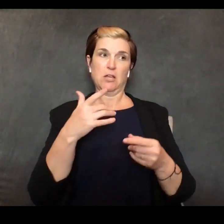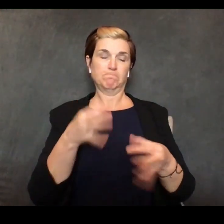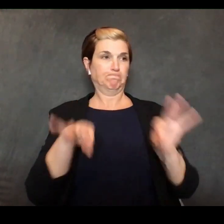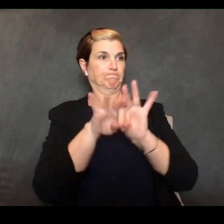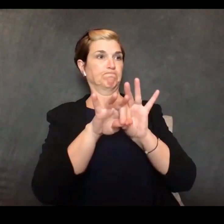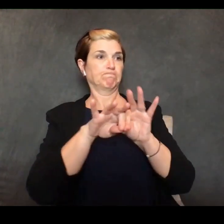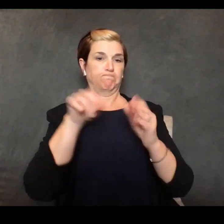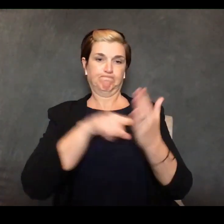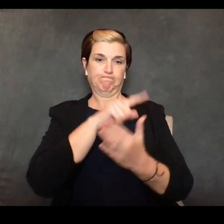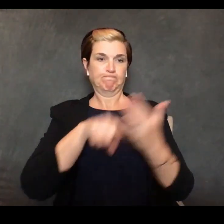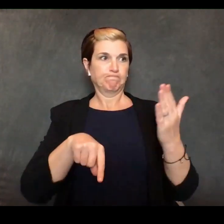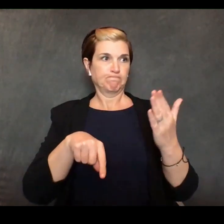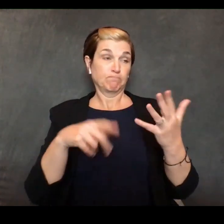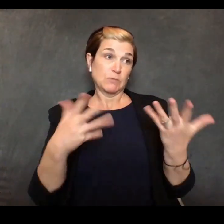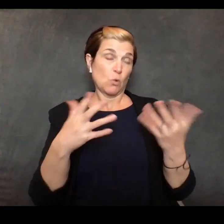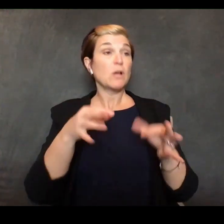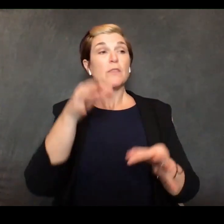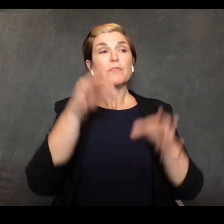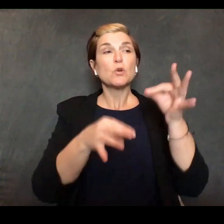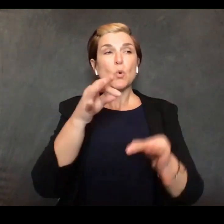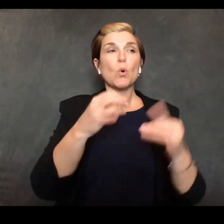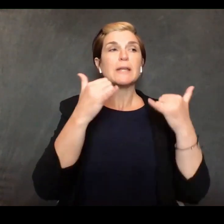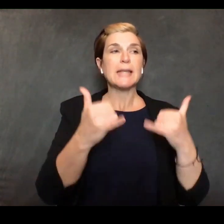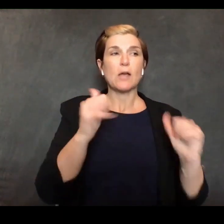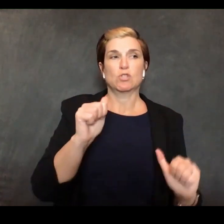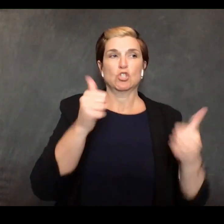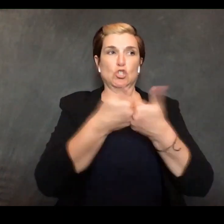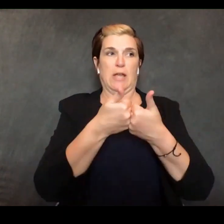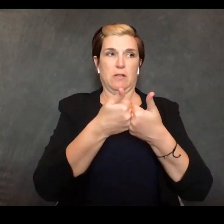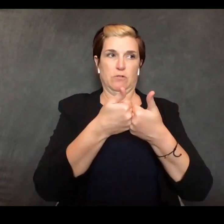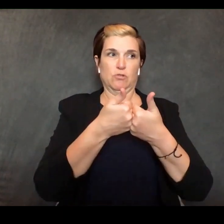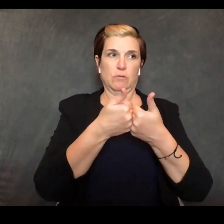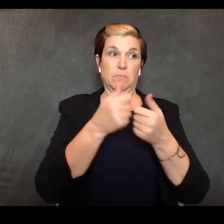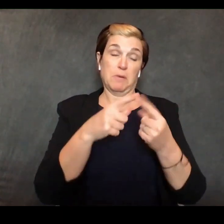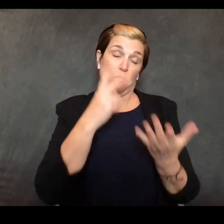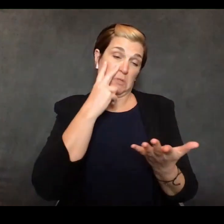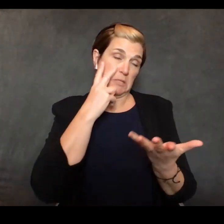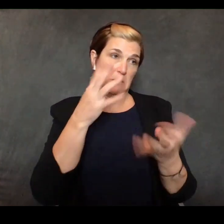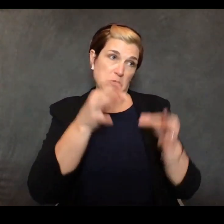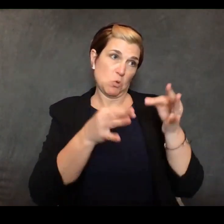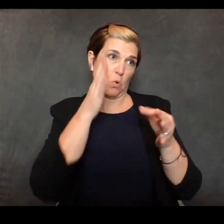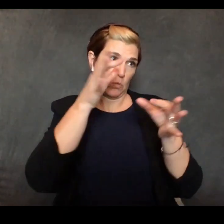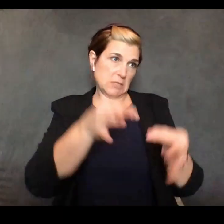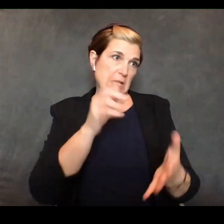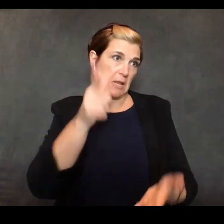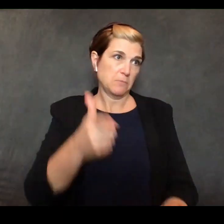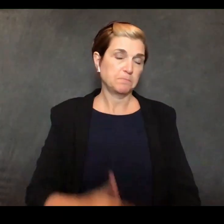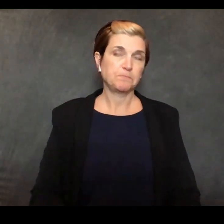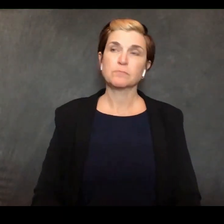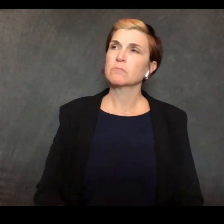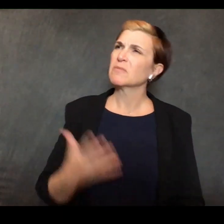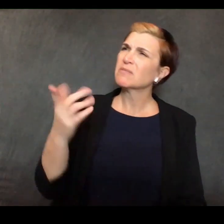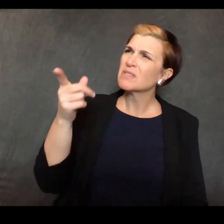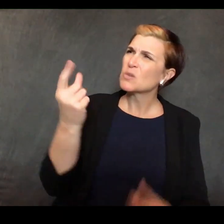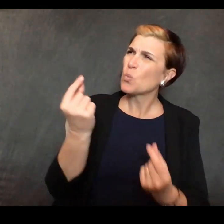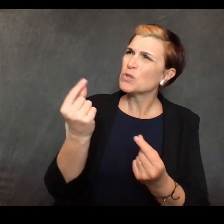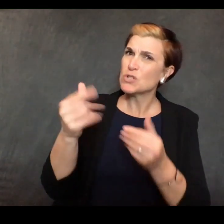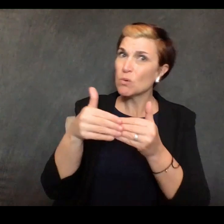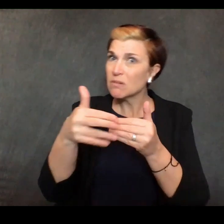somebody's challenging it so the courts will ultimately decide what are you doing to ensure that further elections if we're still in this situation a month